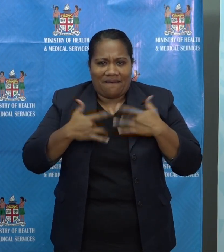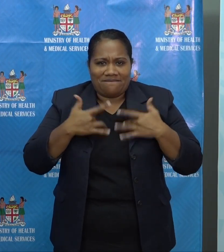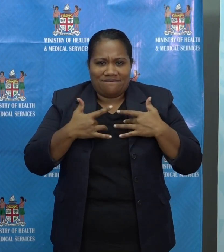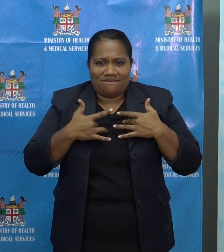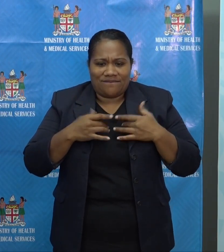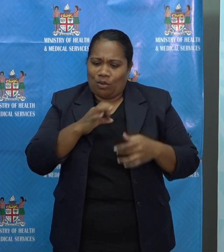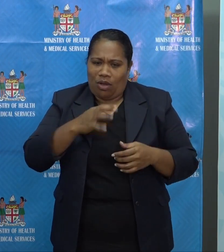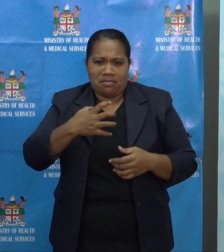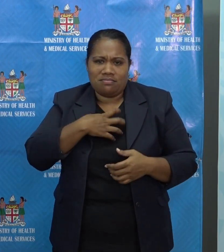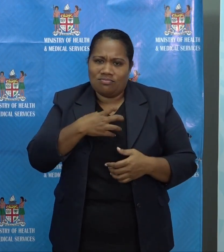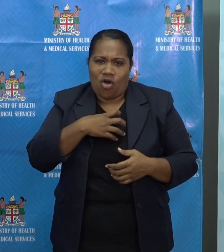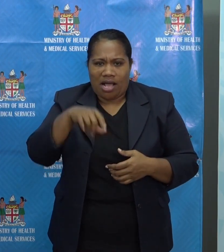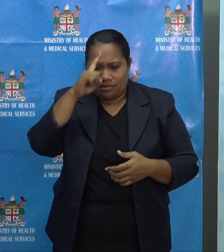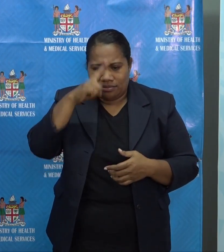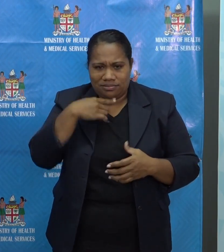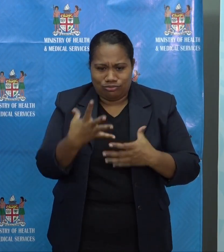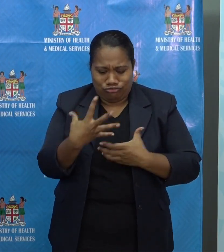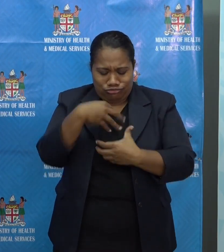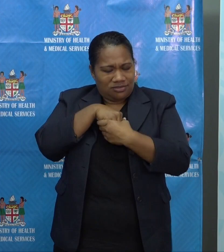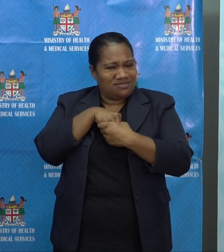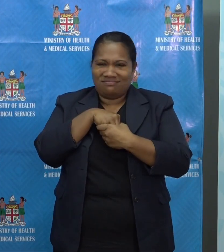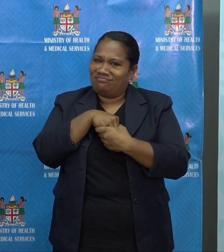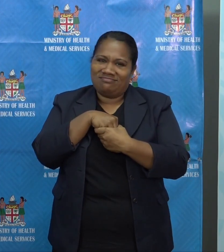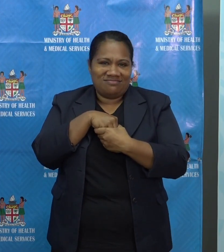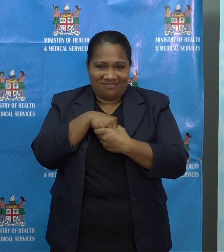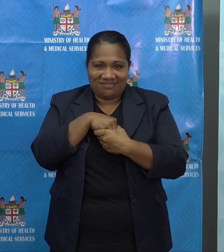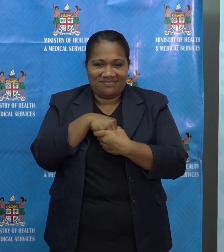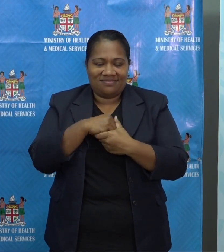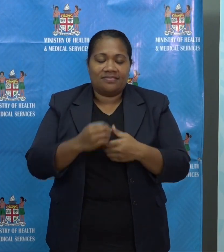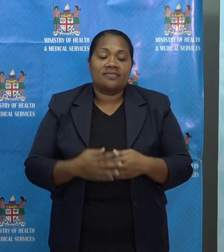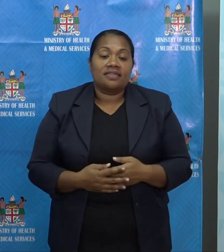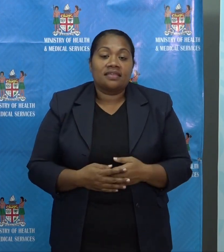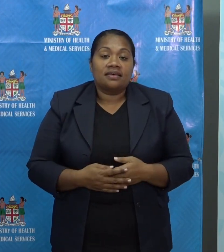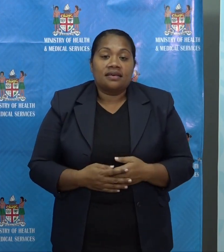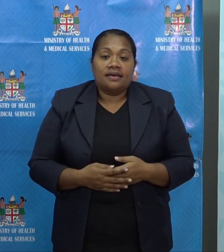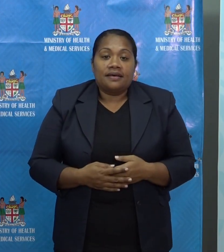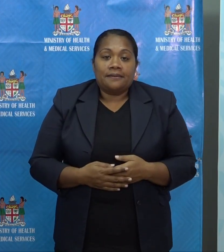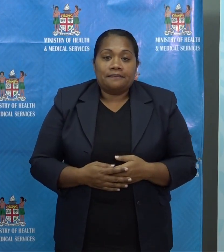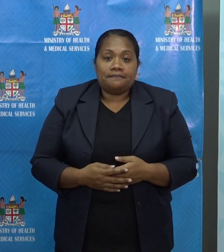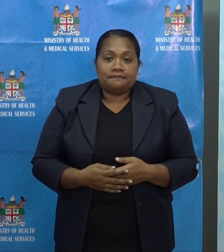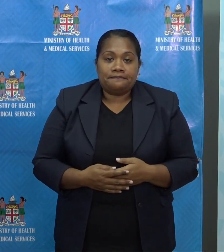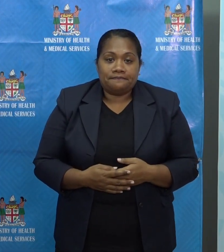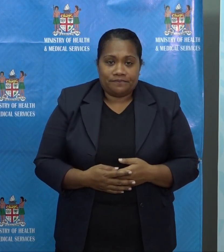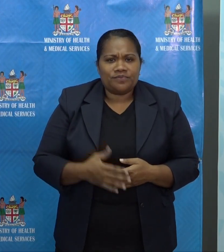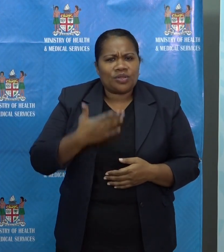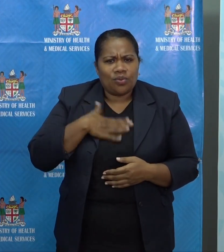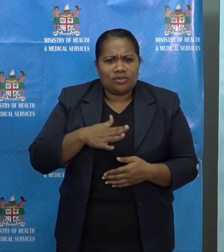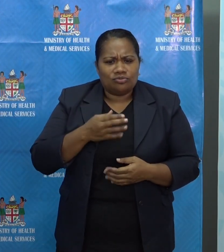I want to make another important point. you notice I'm not wearing any gloves.